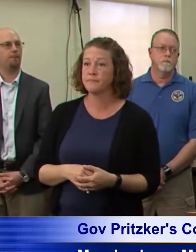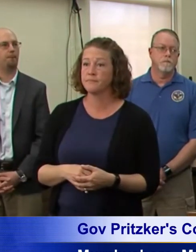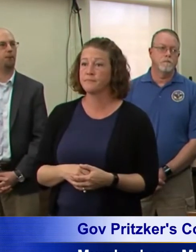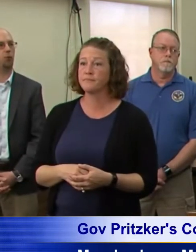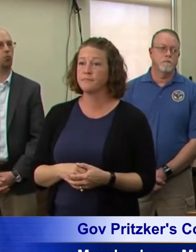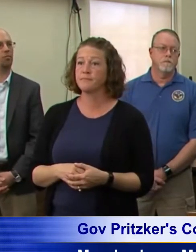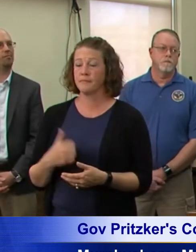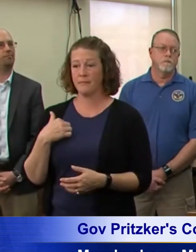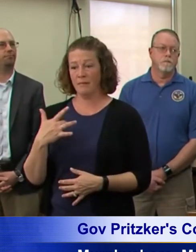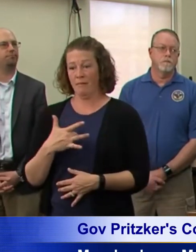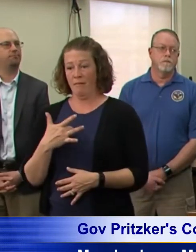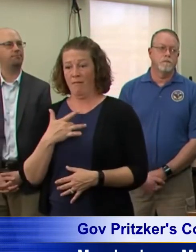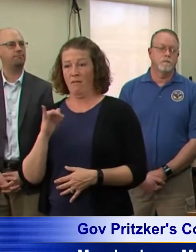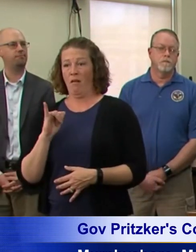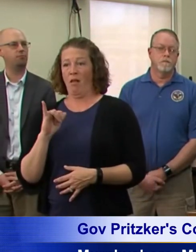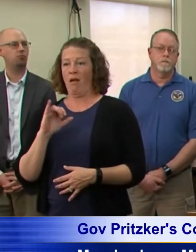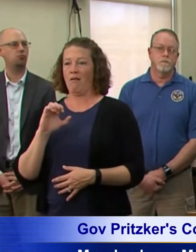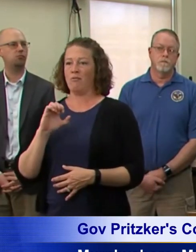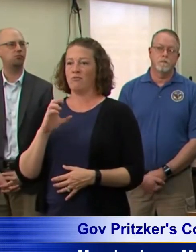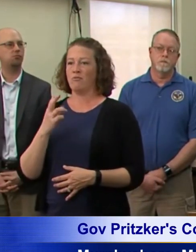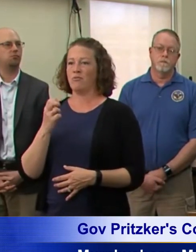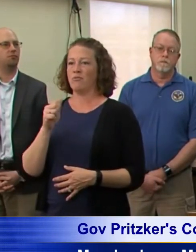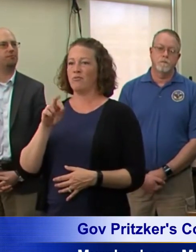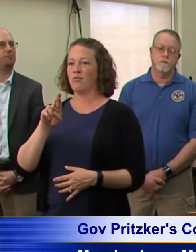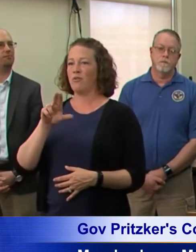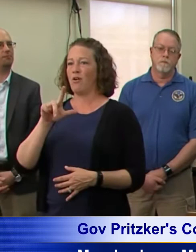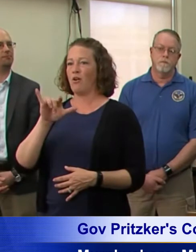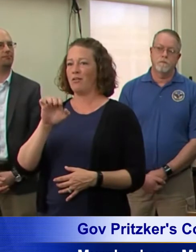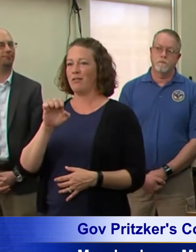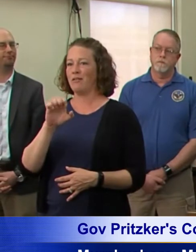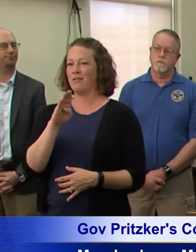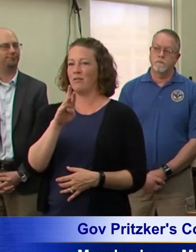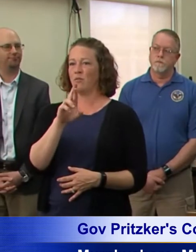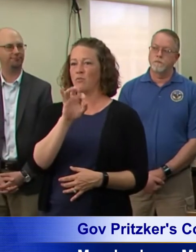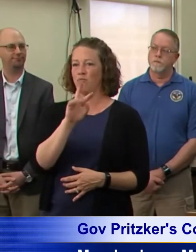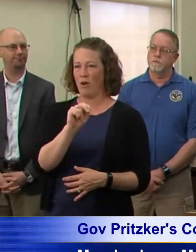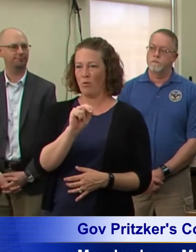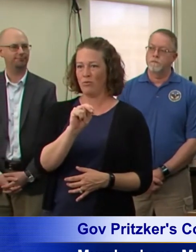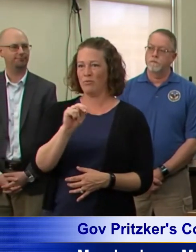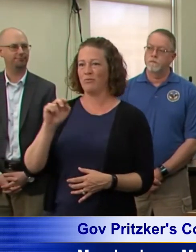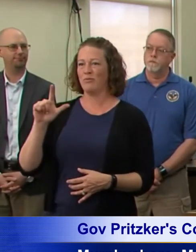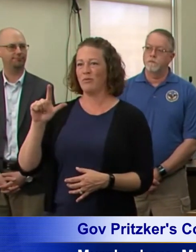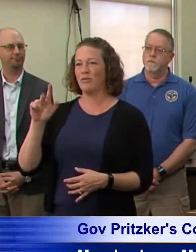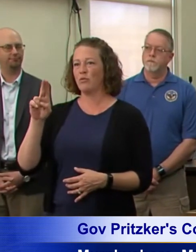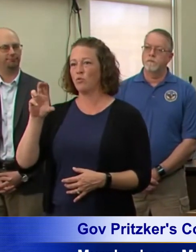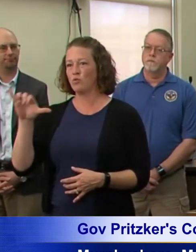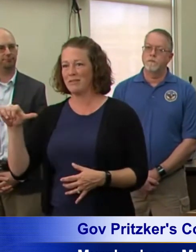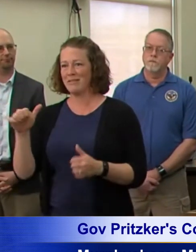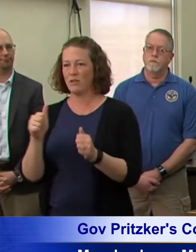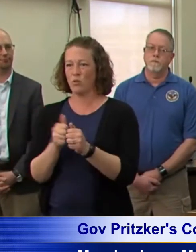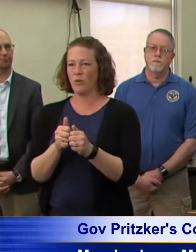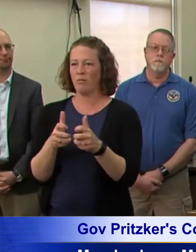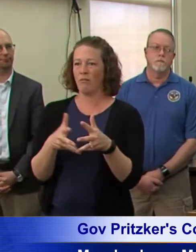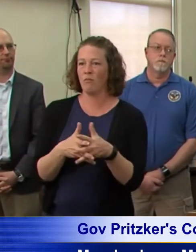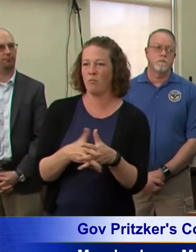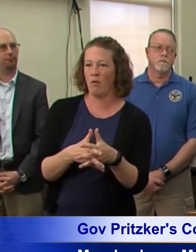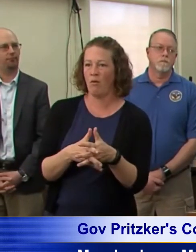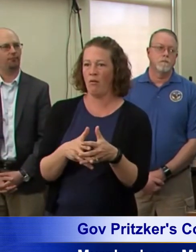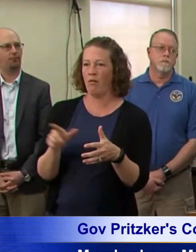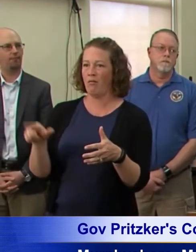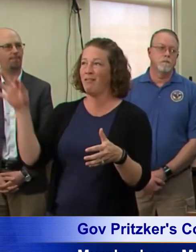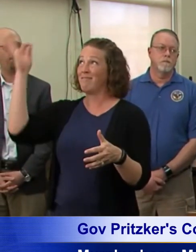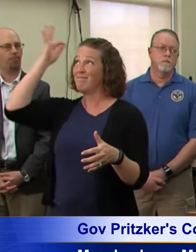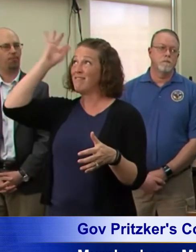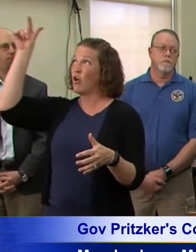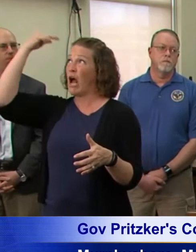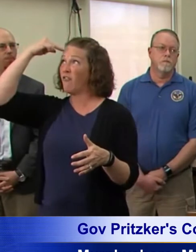sometimes like Charlie Brown, uh, with Lucy and the football, um, with the federal government, because there are some terrific people who work at